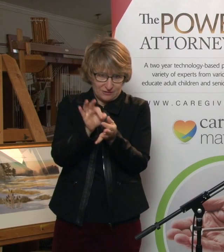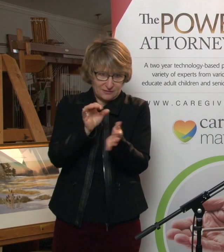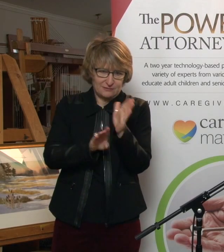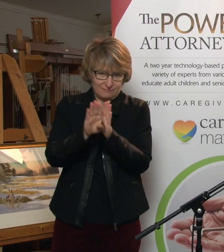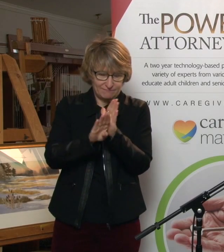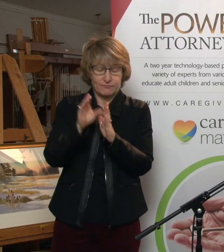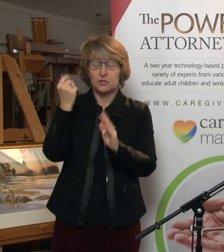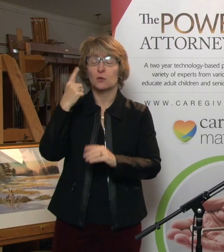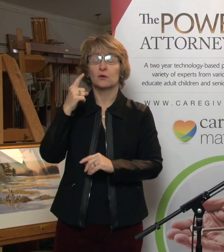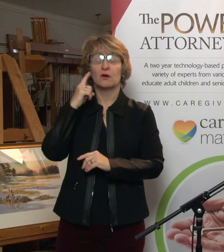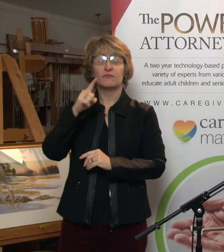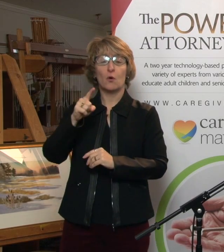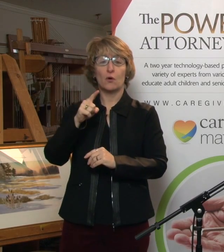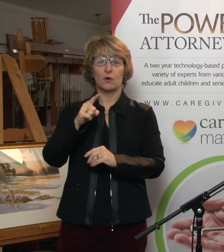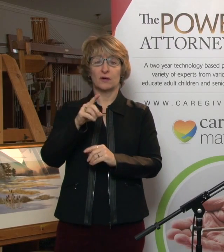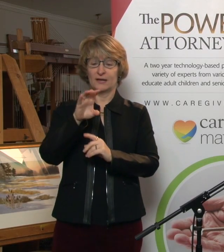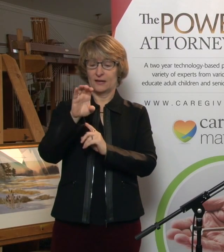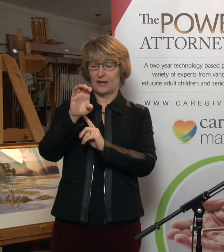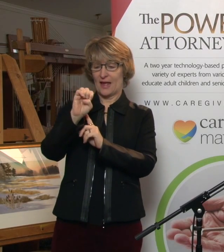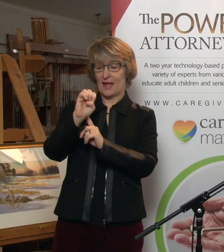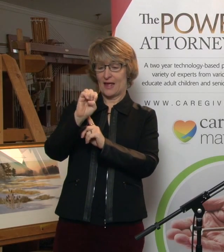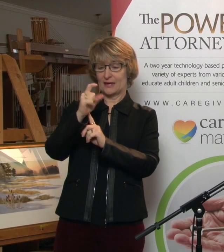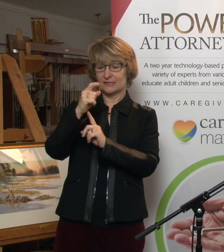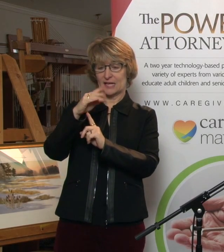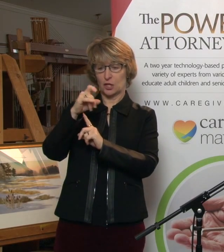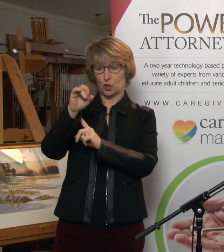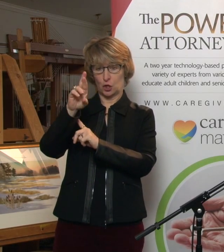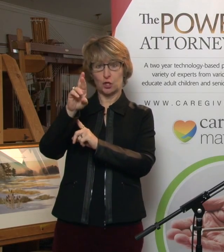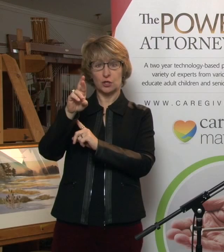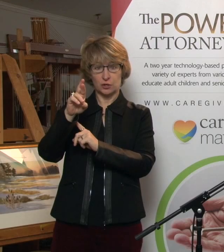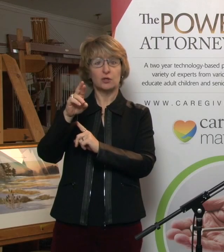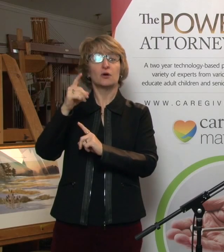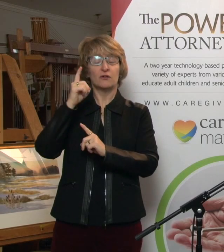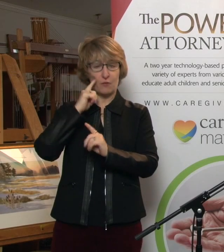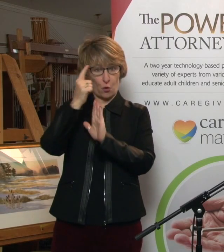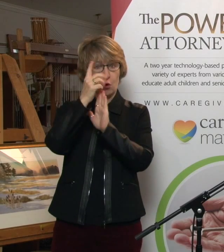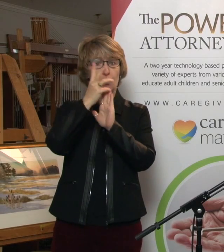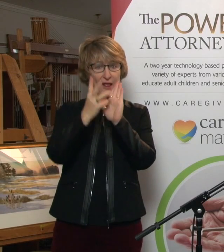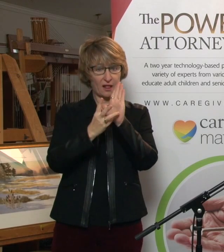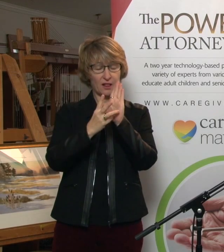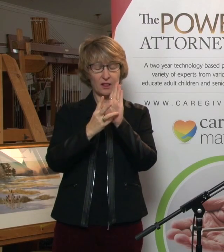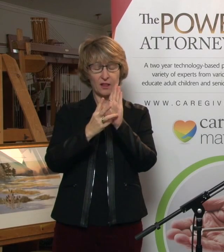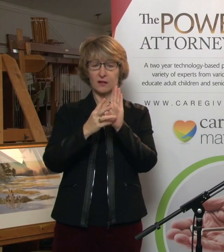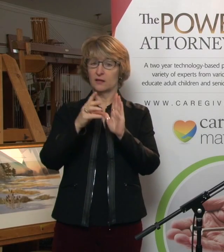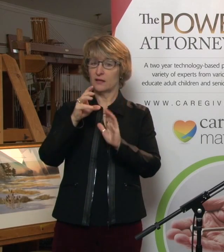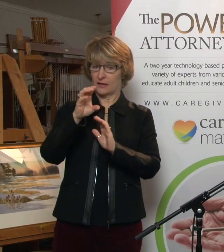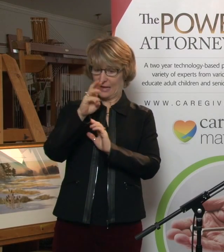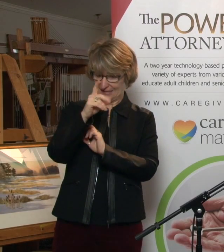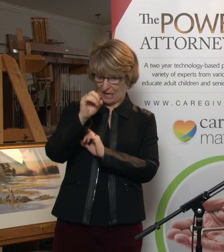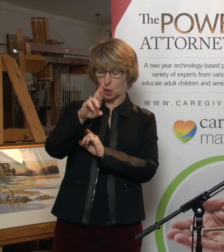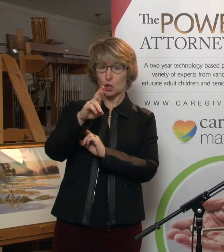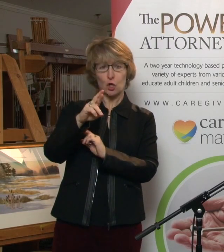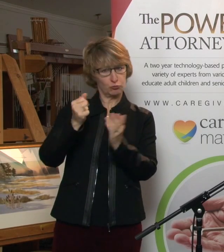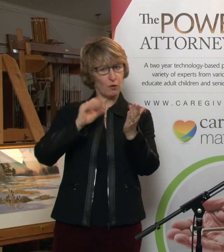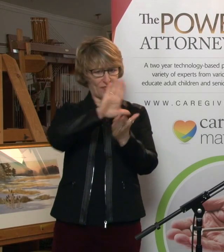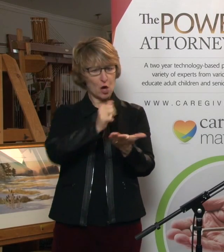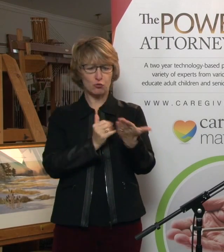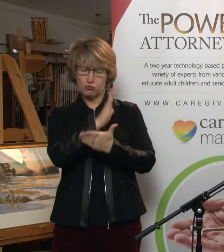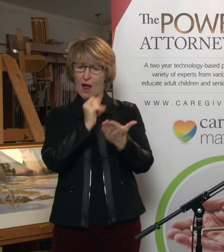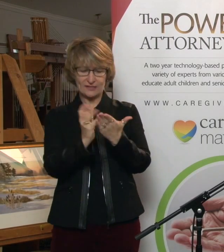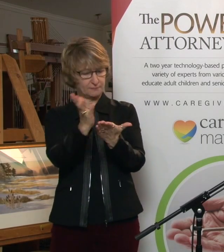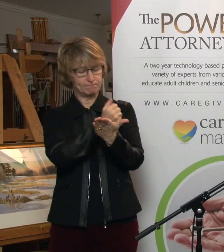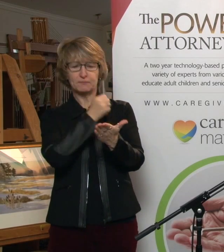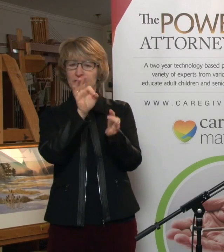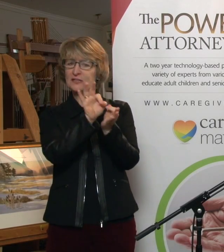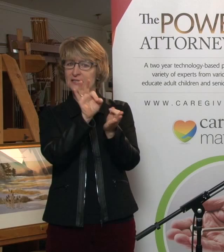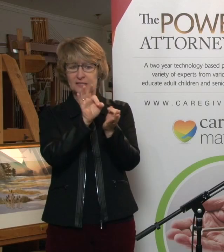So, starting first with executor. At law, all executors are entitled to take a fee, and the courts like to say